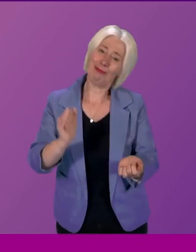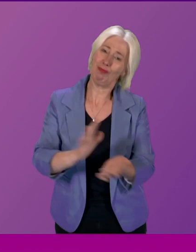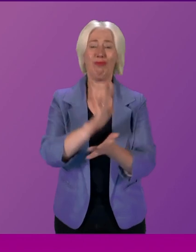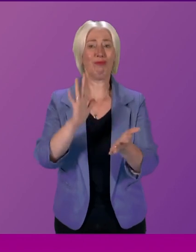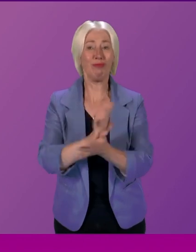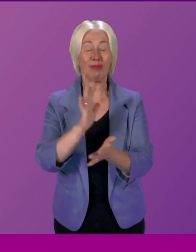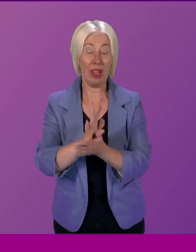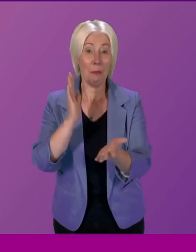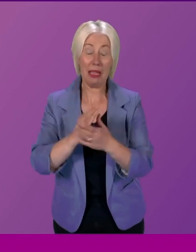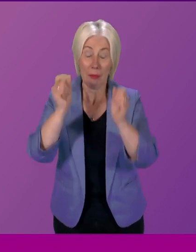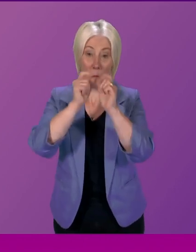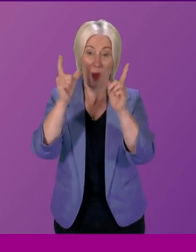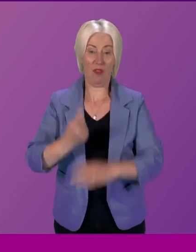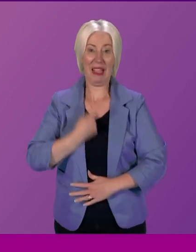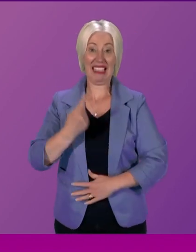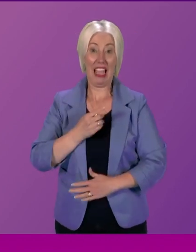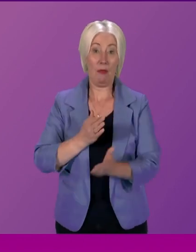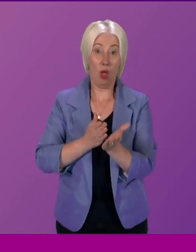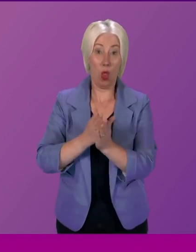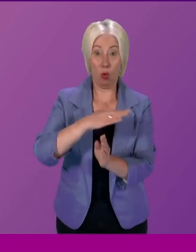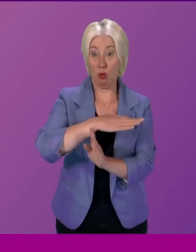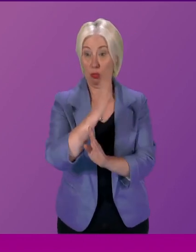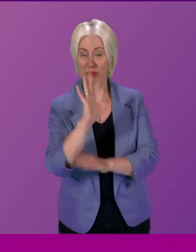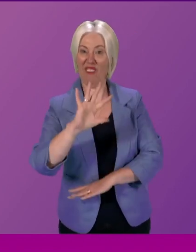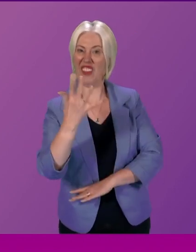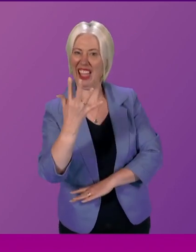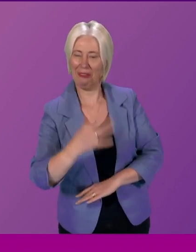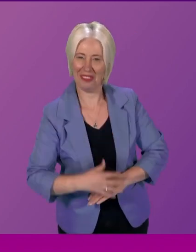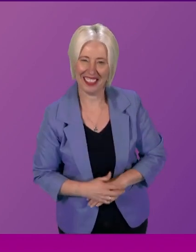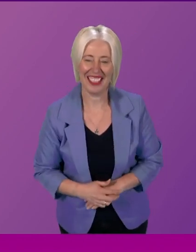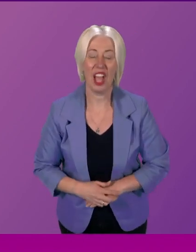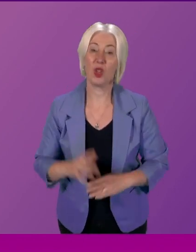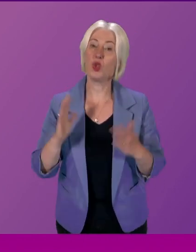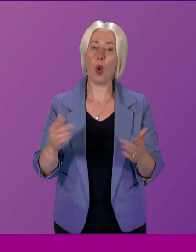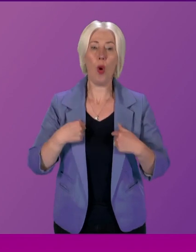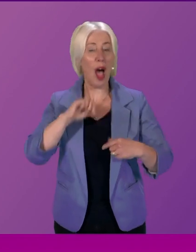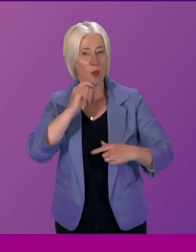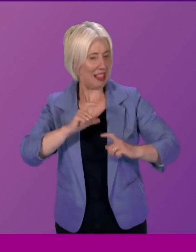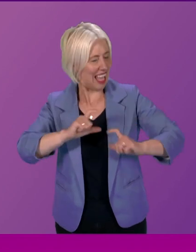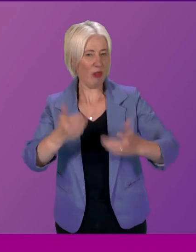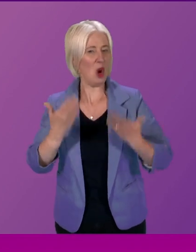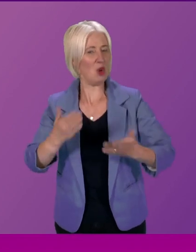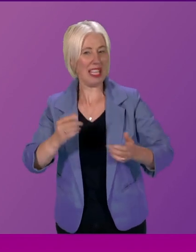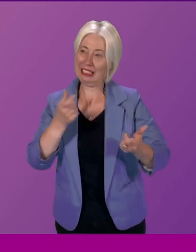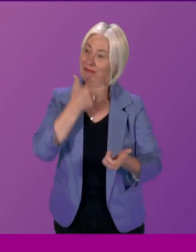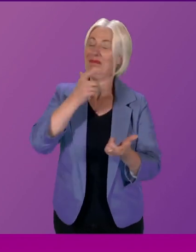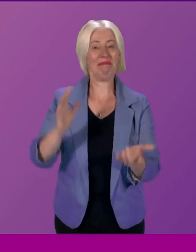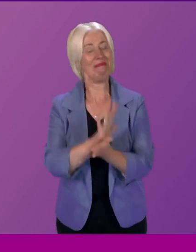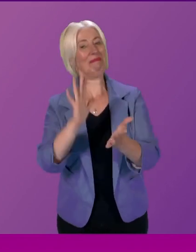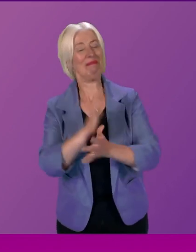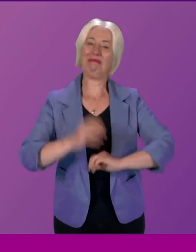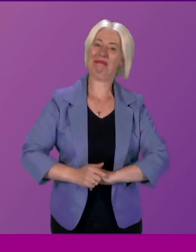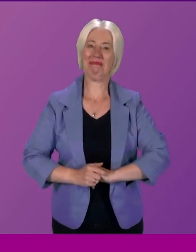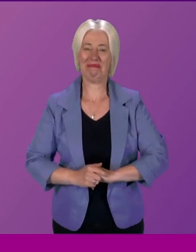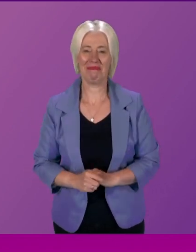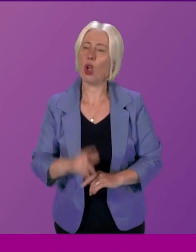of only to keep myself awake through till five o'clock. So I will be suitably jolly throughout the proceedings this afternoon. I'd like to